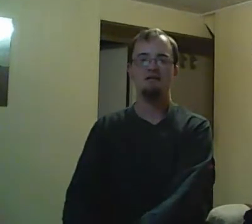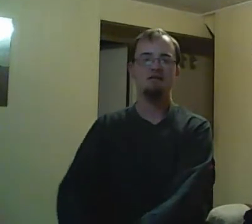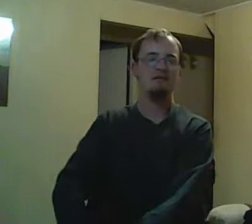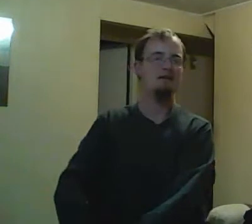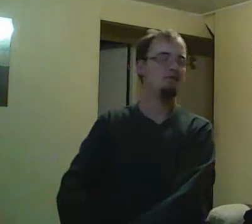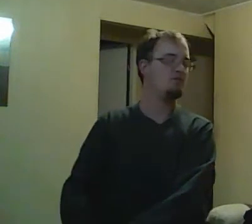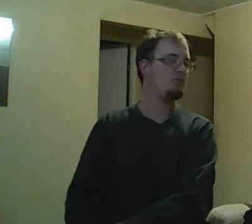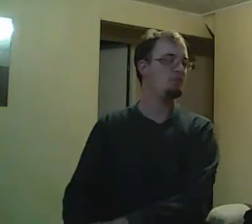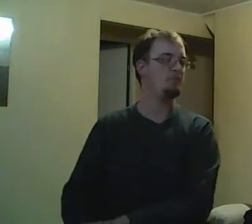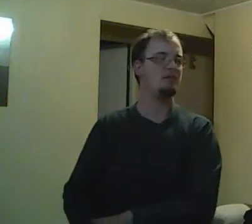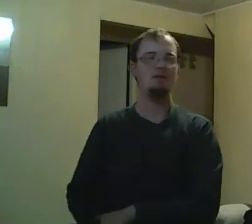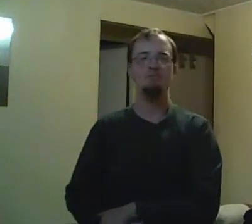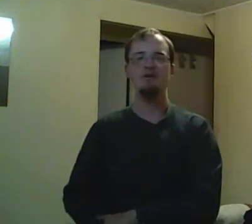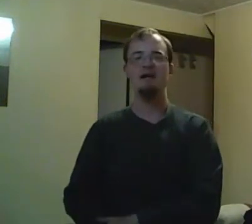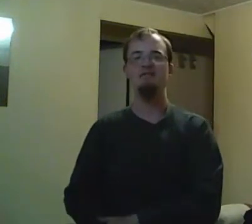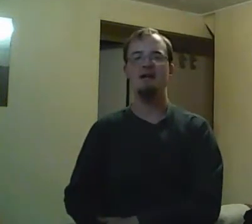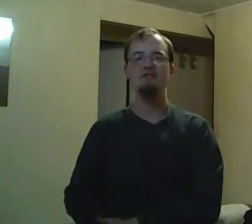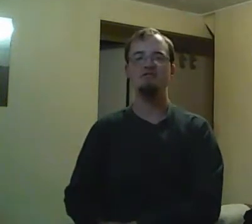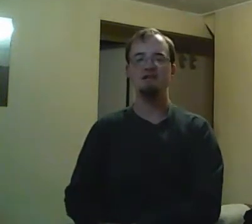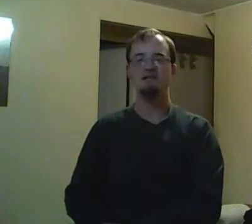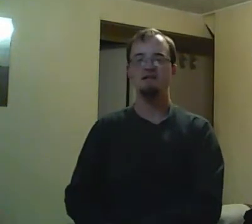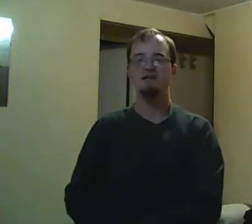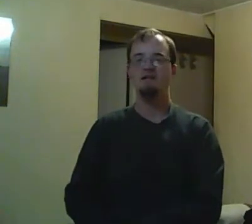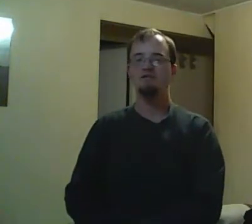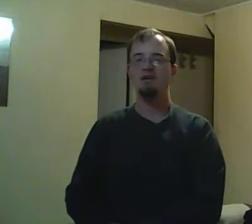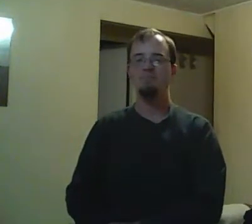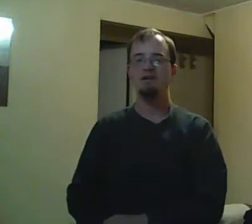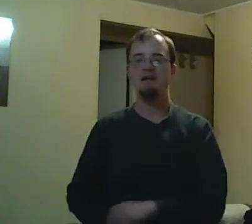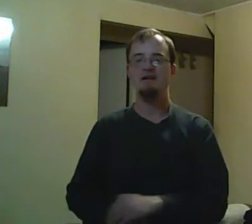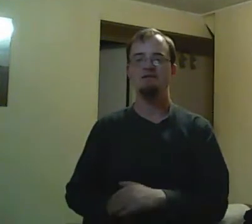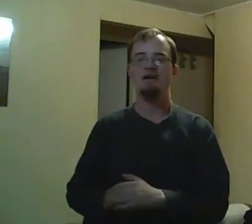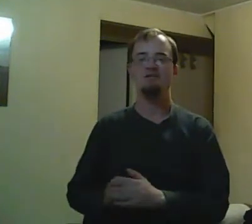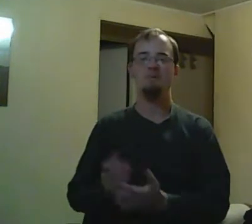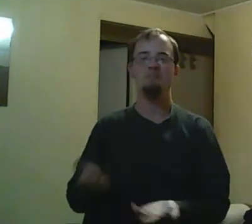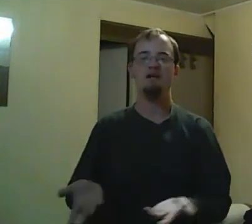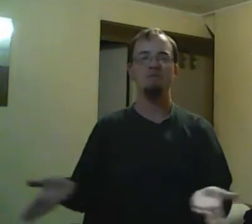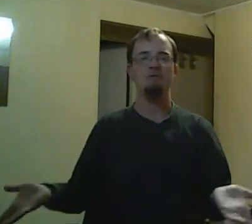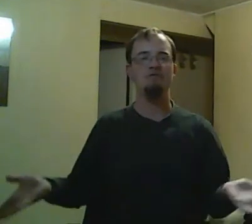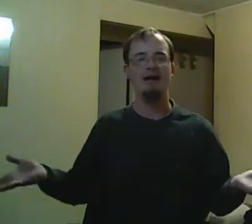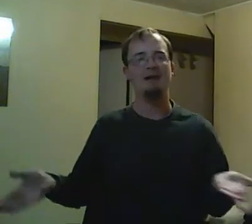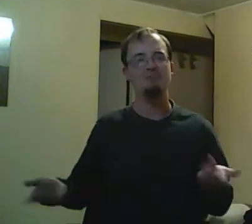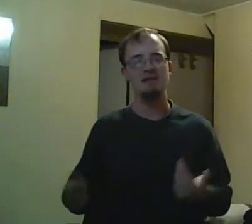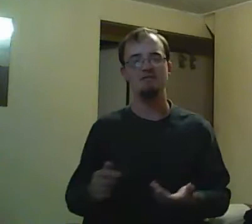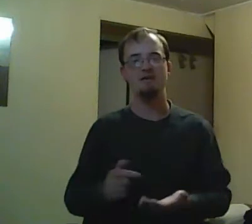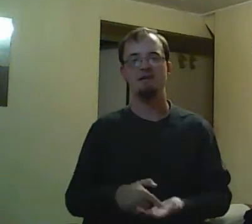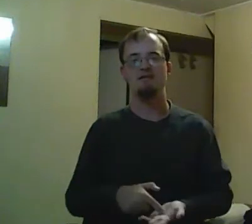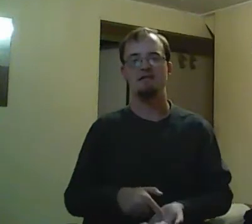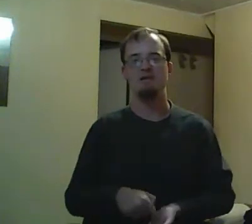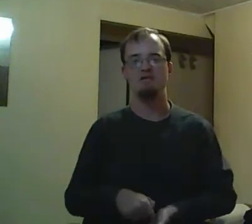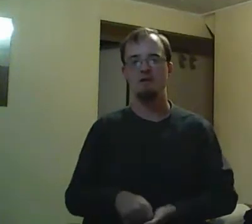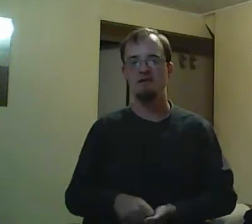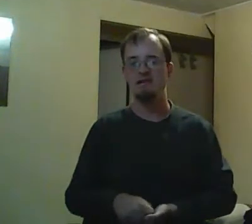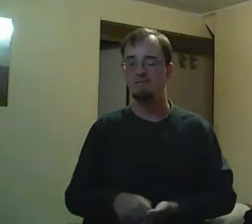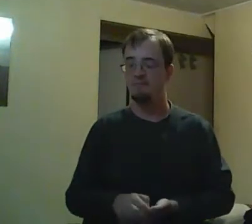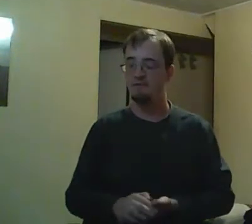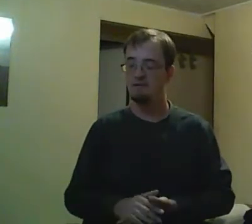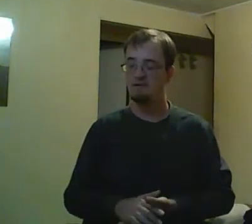Okay, fair enough. But it also is imperative to realize that the way Radich left